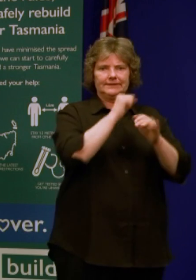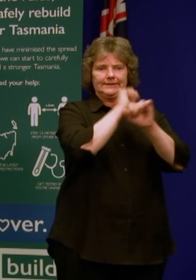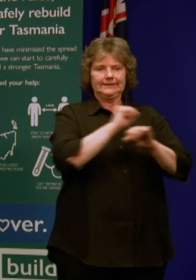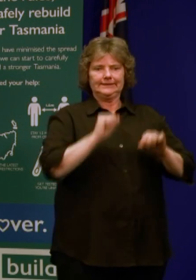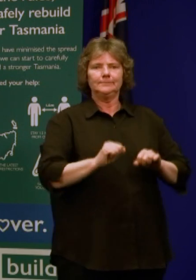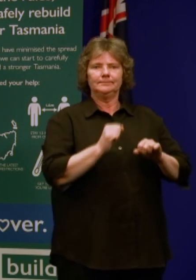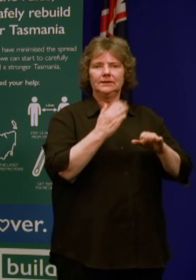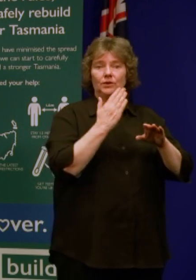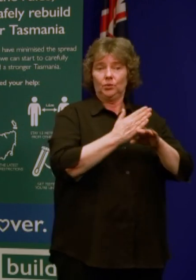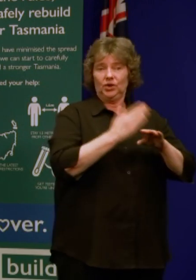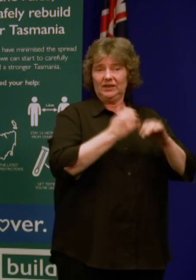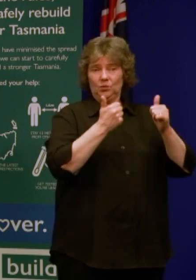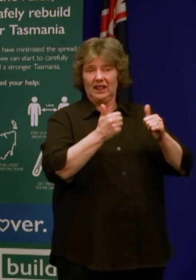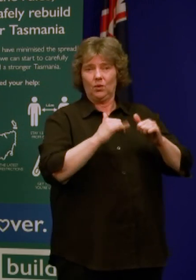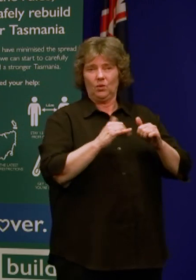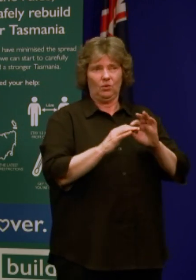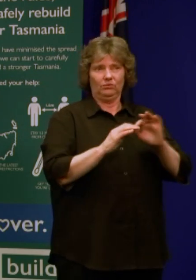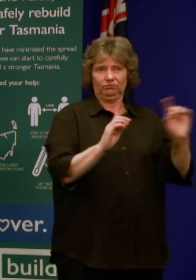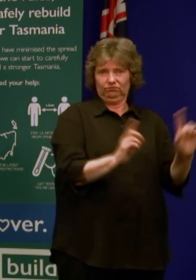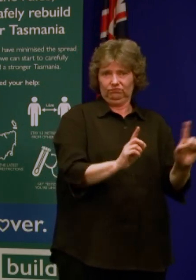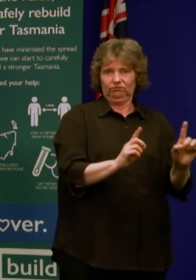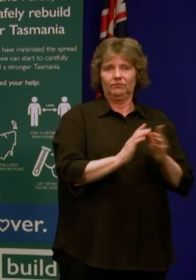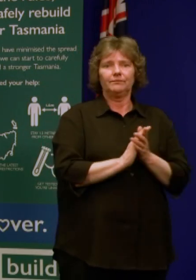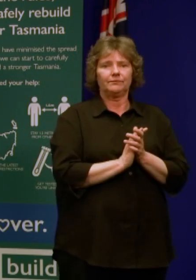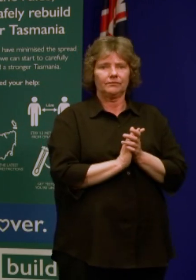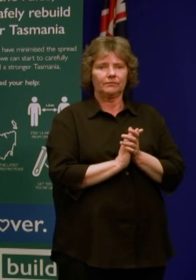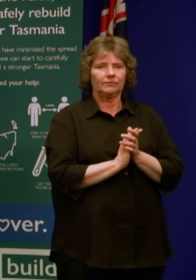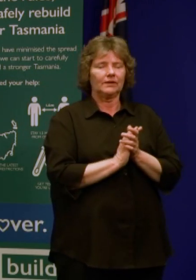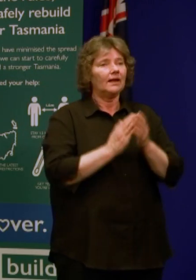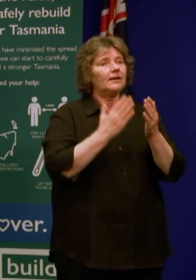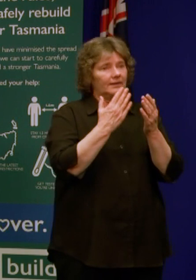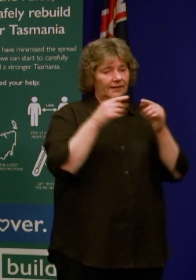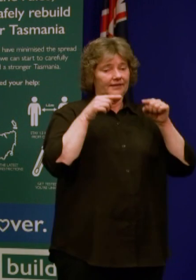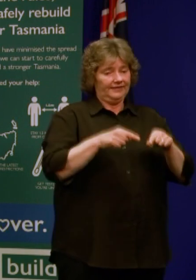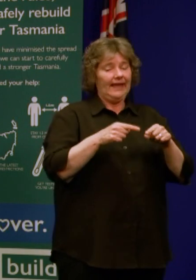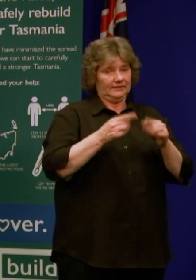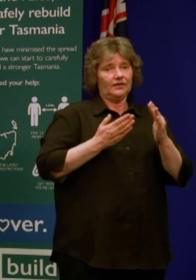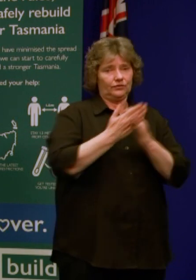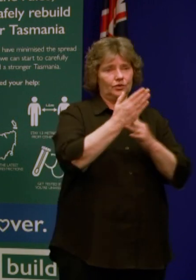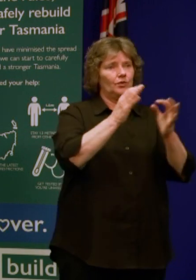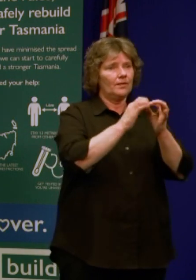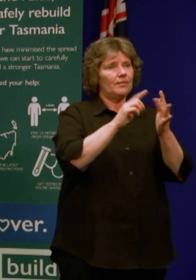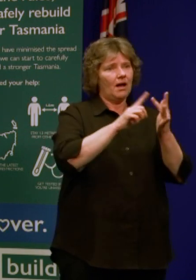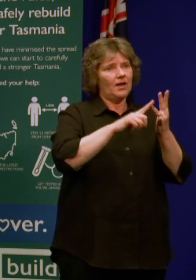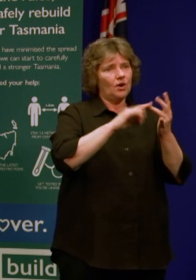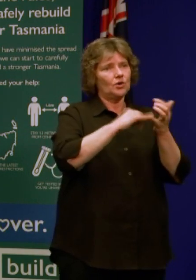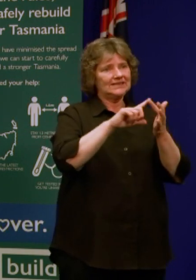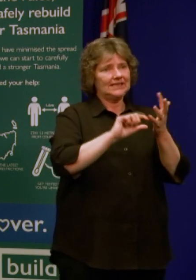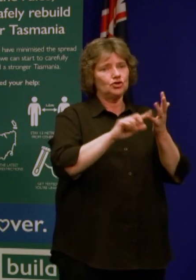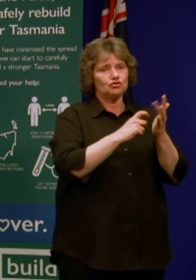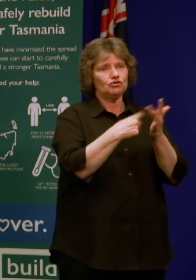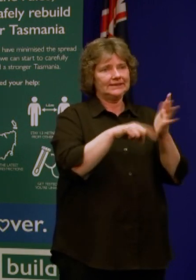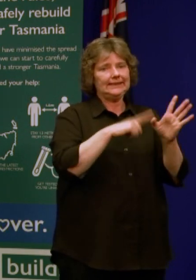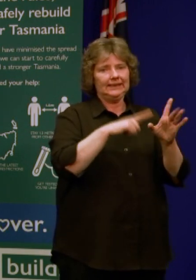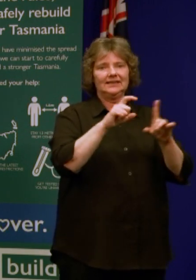those exemptions. It goes to biosecurity in Depepewee. It is assessed once they fill out their form online. Once